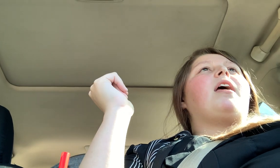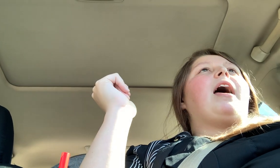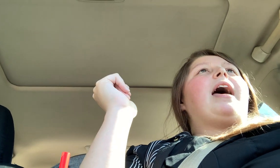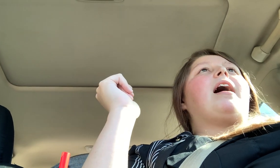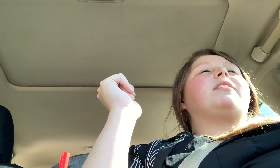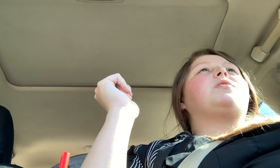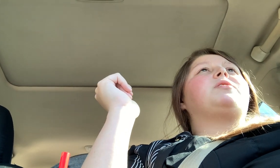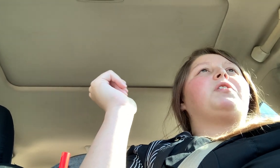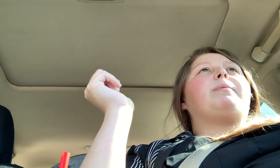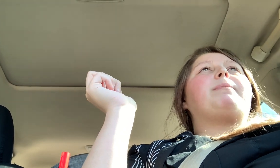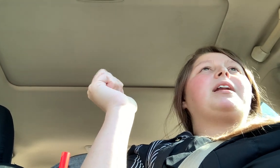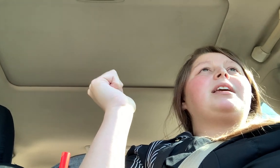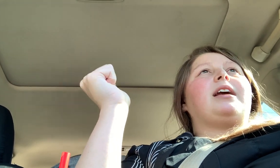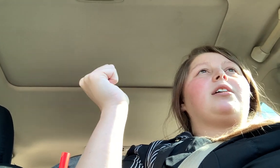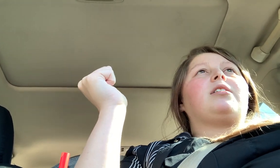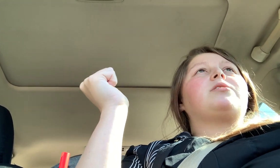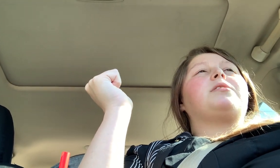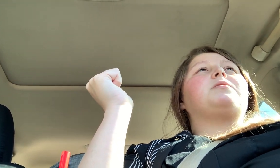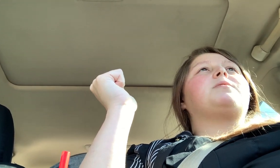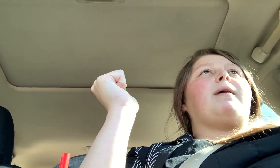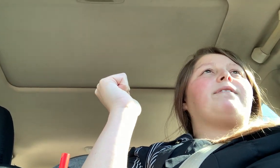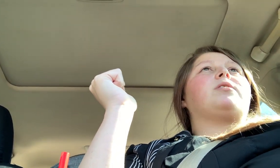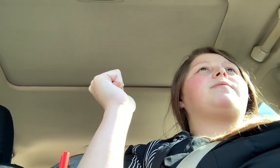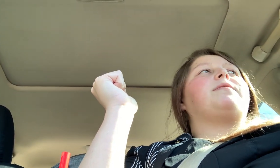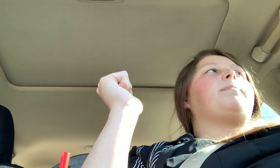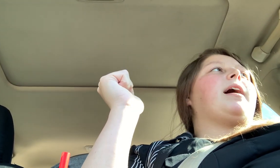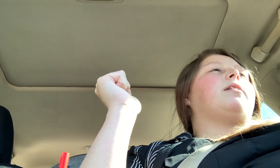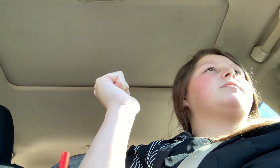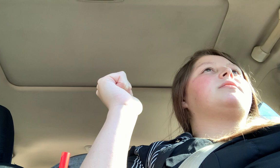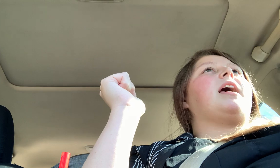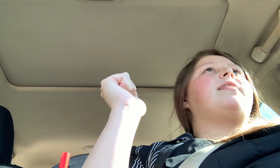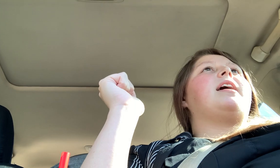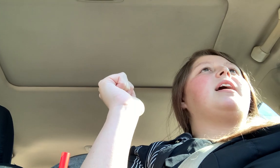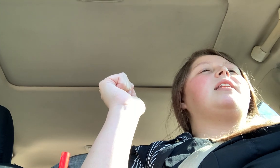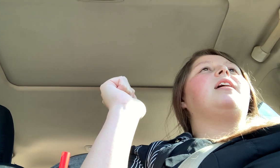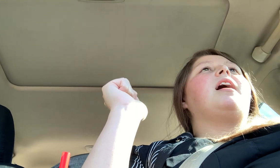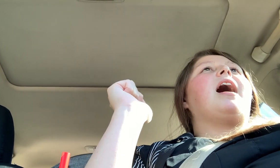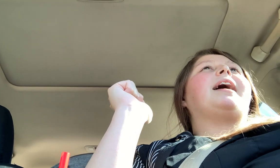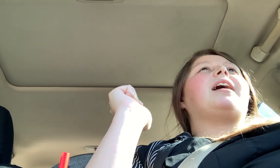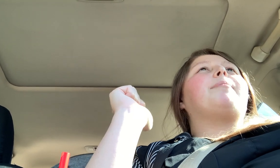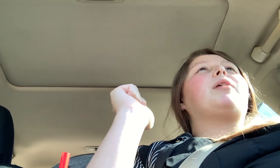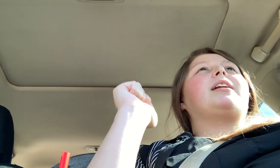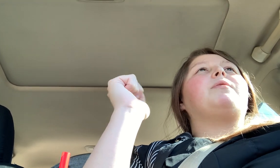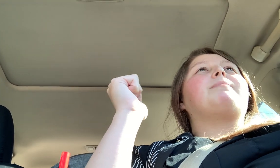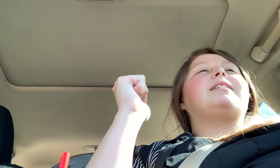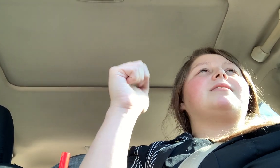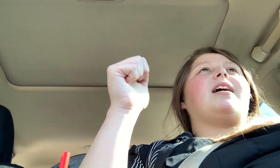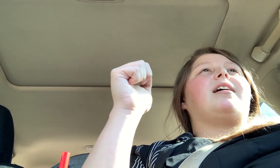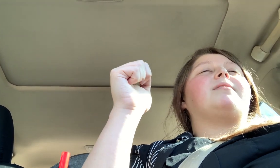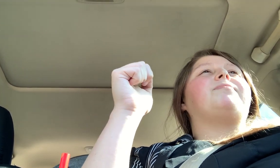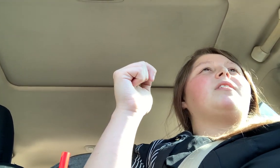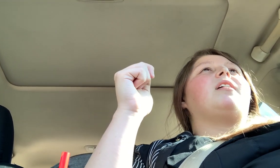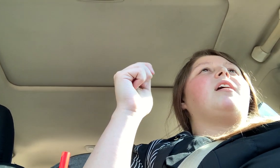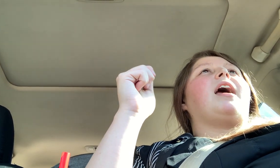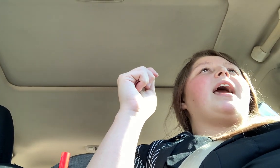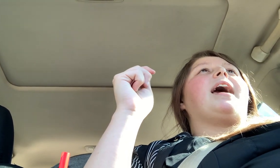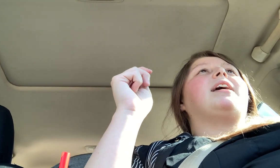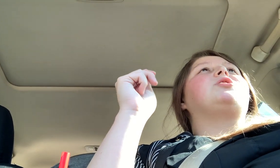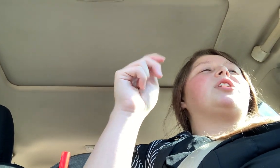Uh, so it took me about a year to lose my first 50 pounds. And then I got pregnant with my son. And during